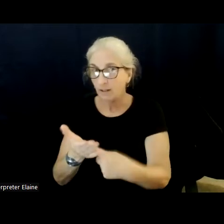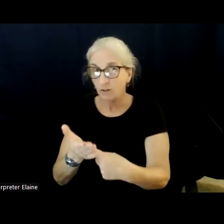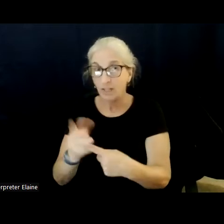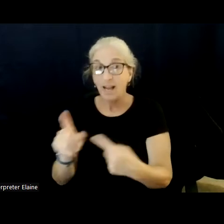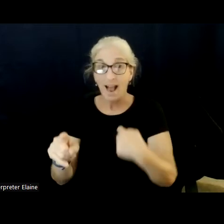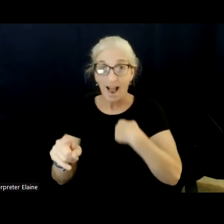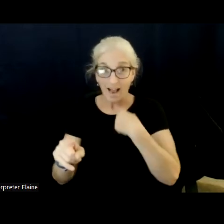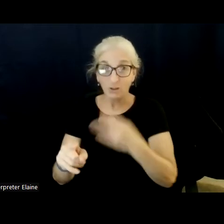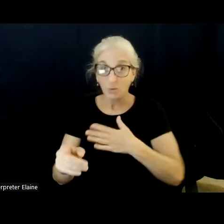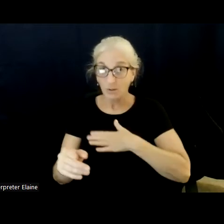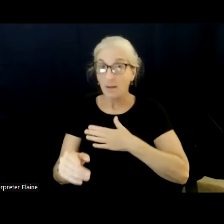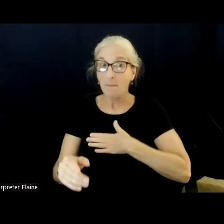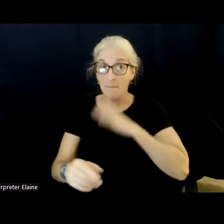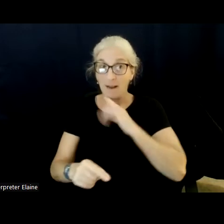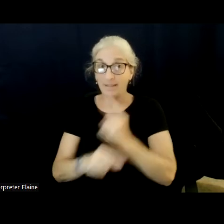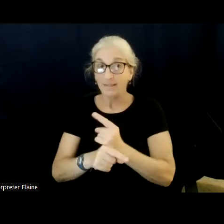First, the self-advocacy.